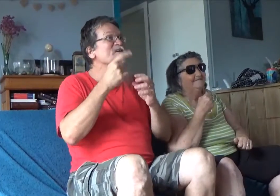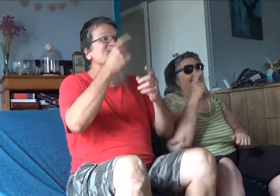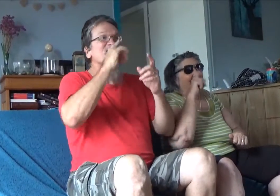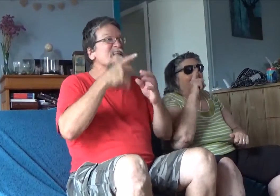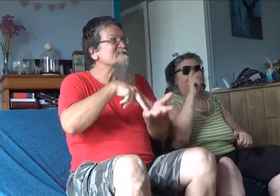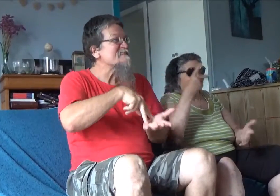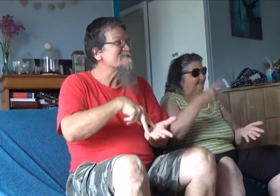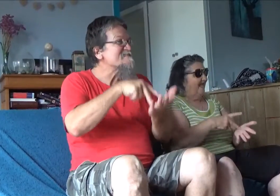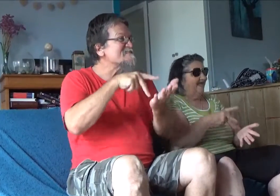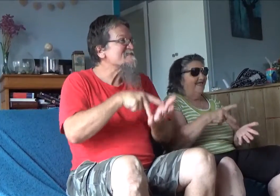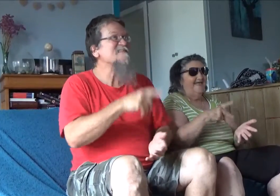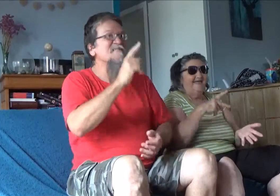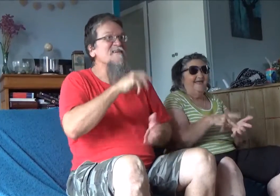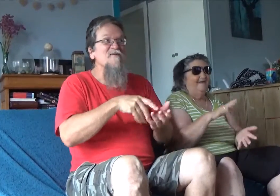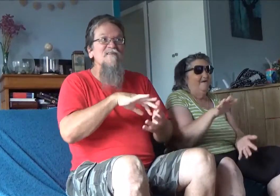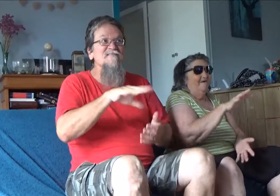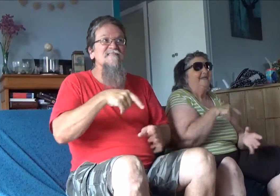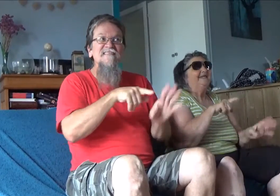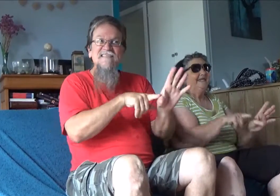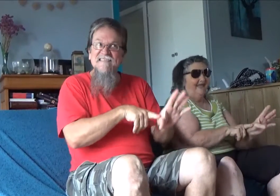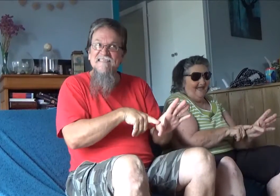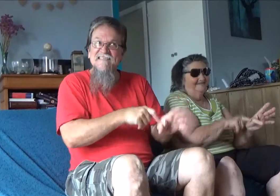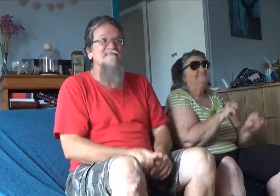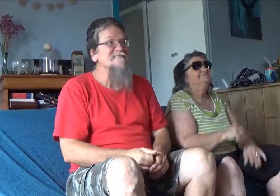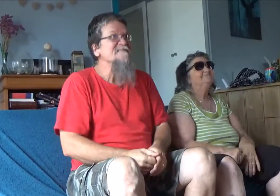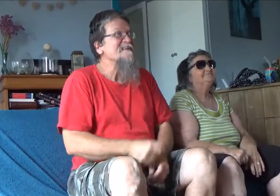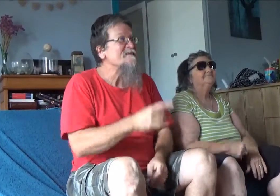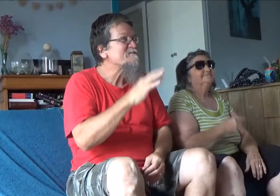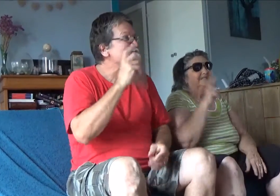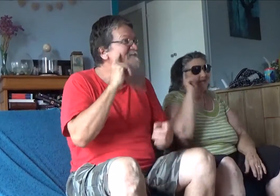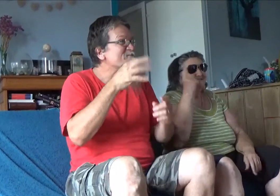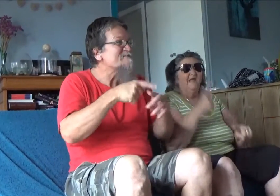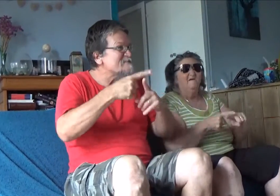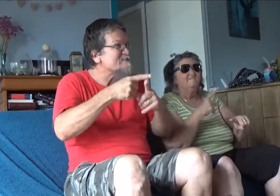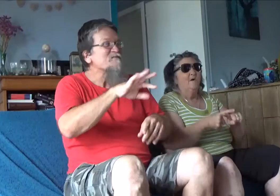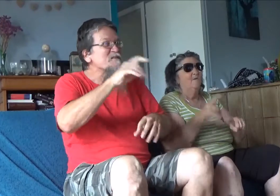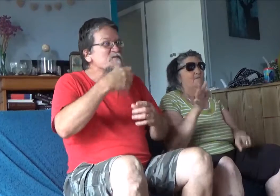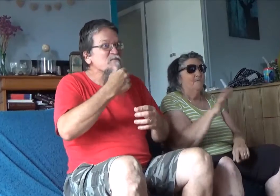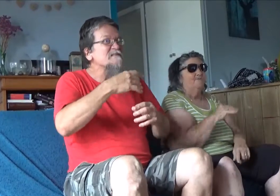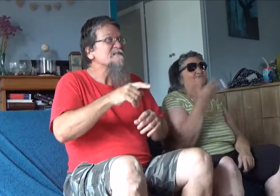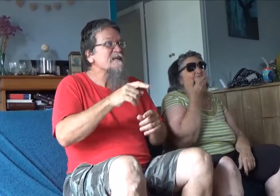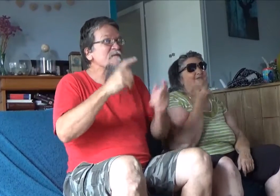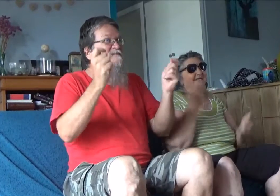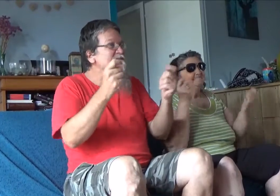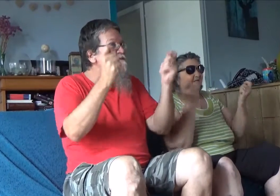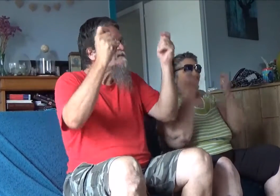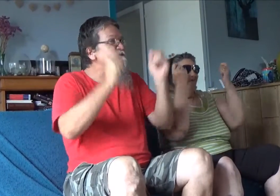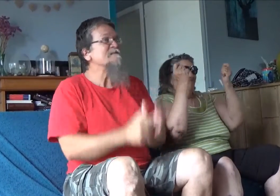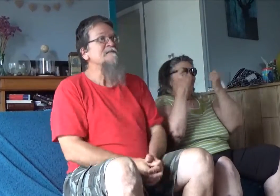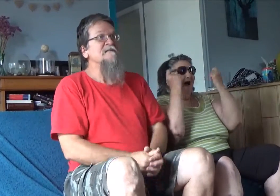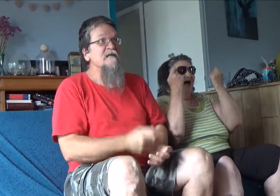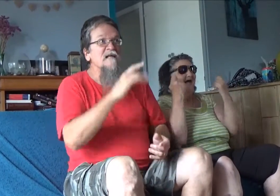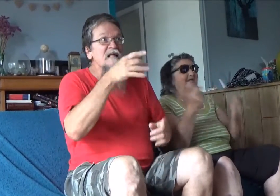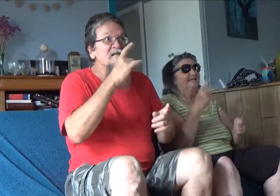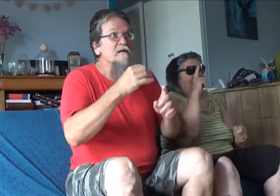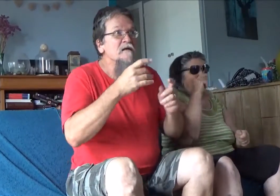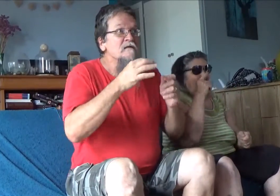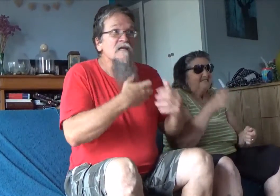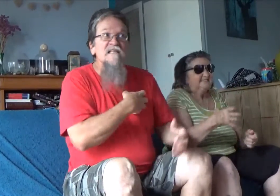to the people You can't stand all year I'm growing tired of all this Christmas cheer You people